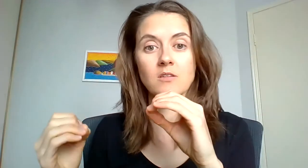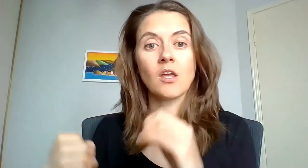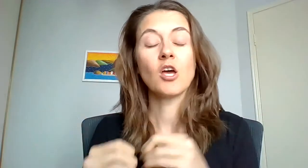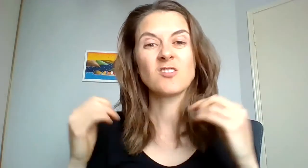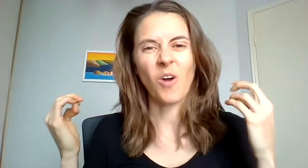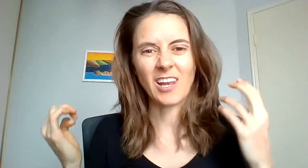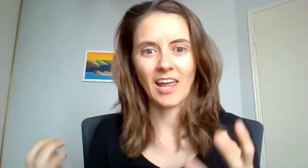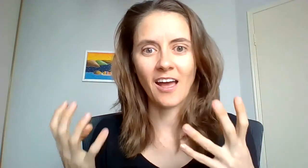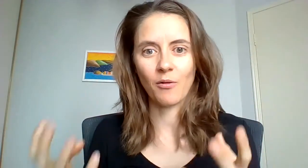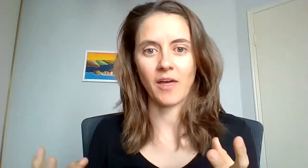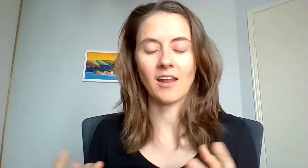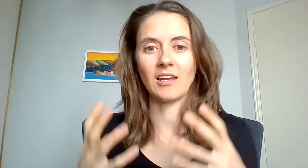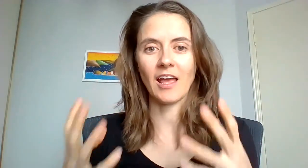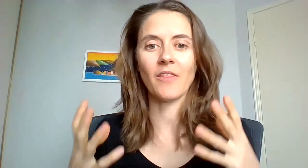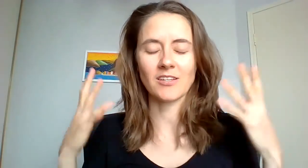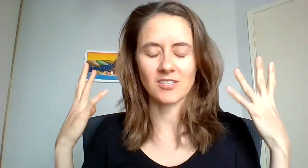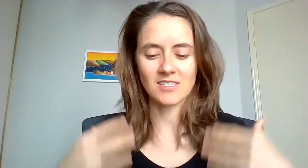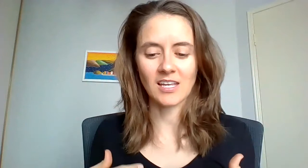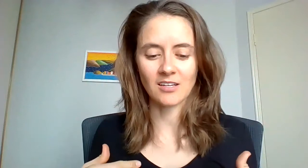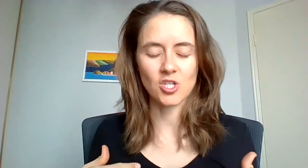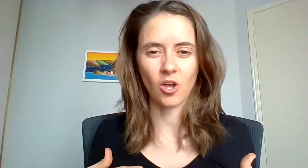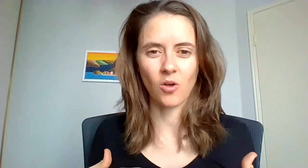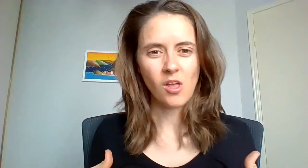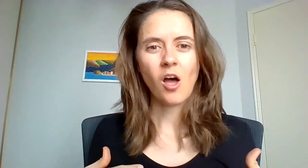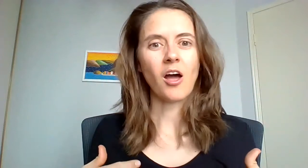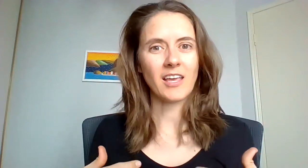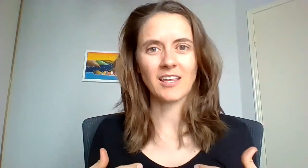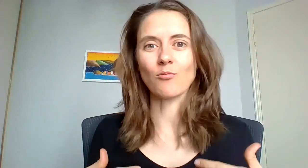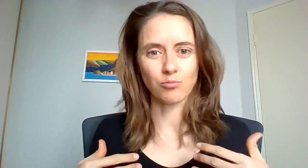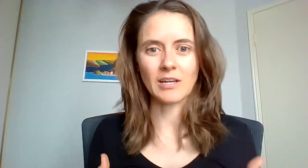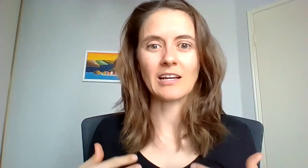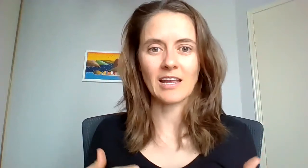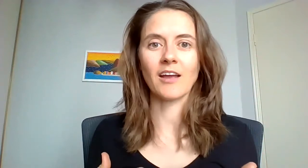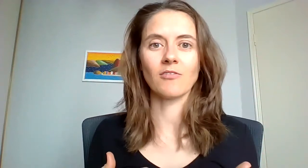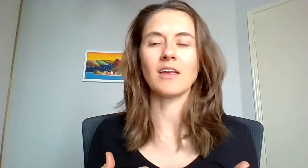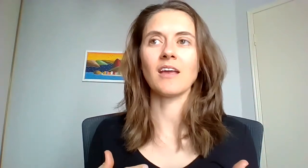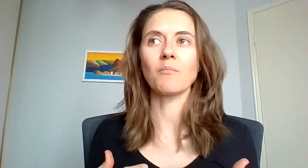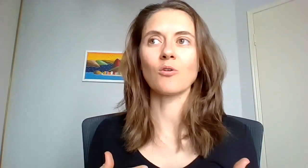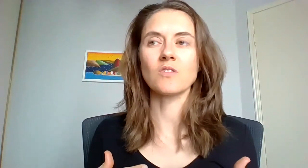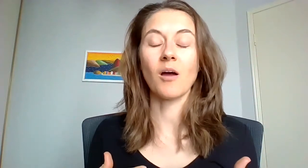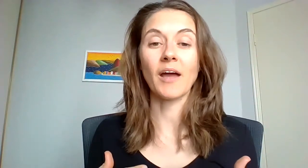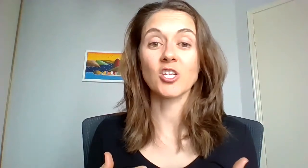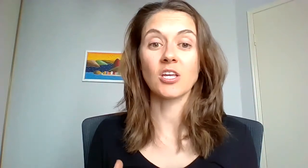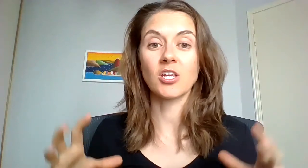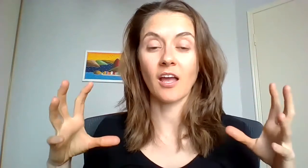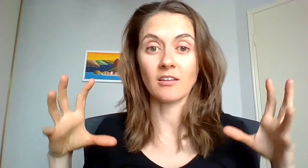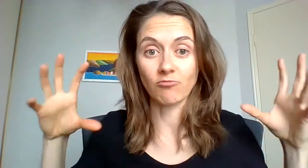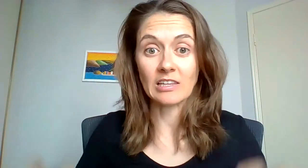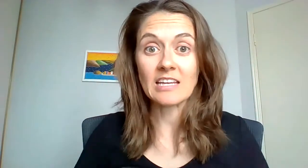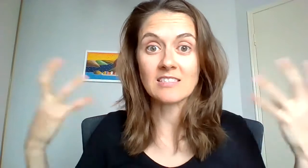so allow that allow that to sink in to go I can get really angry here because I'm actually releasing